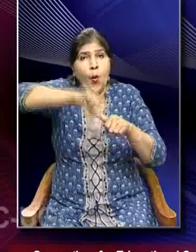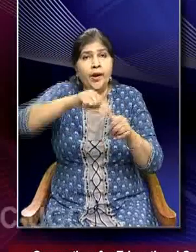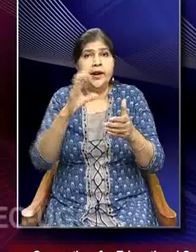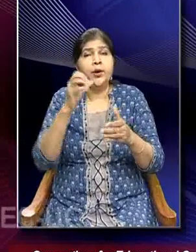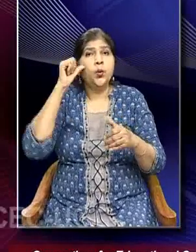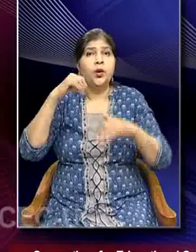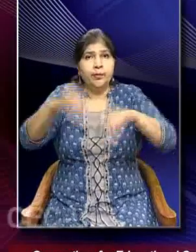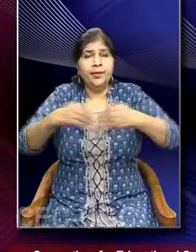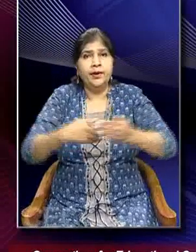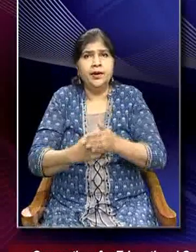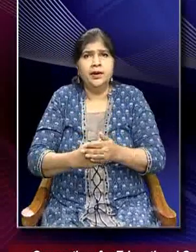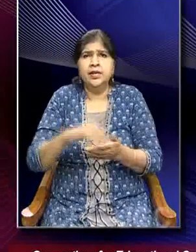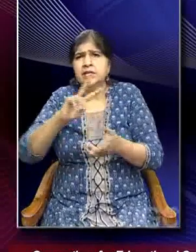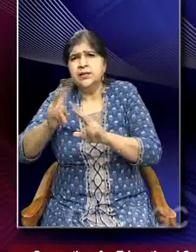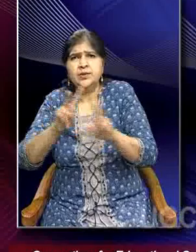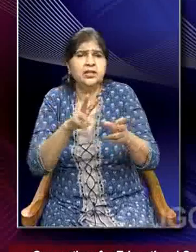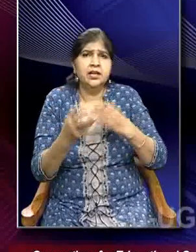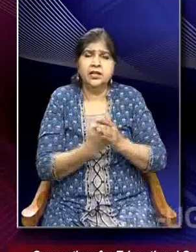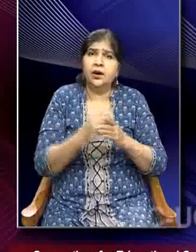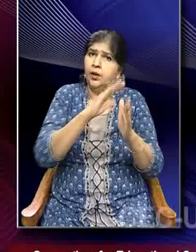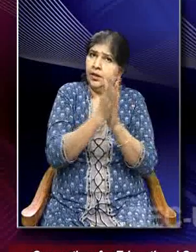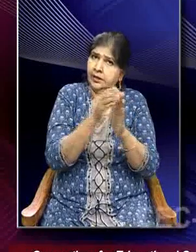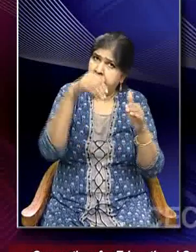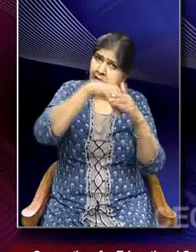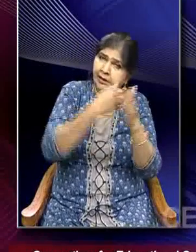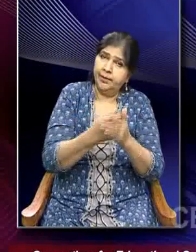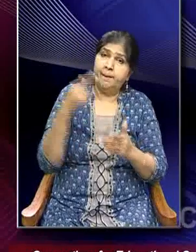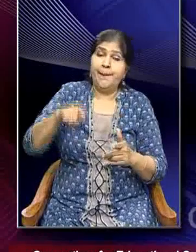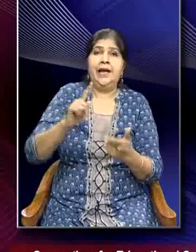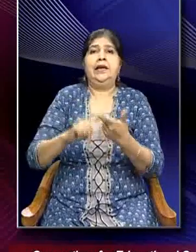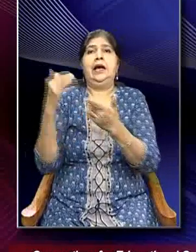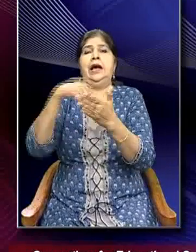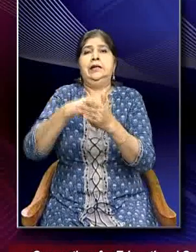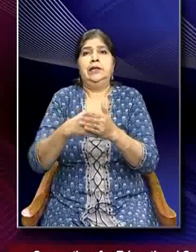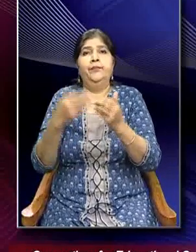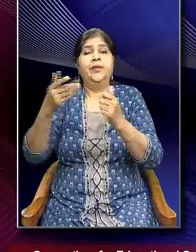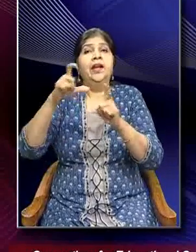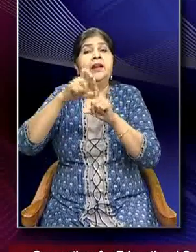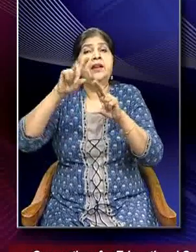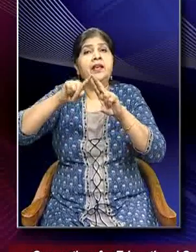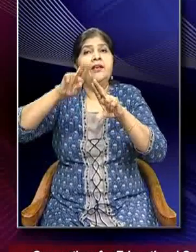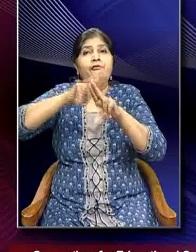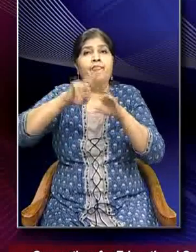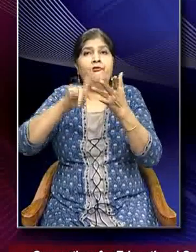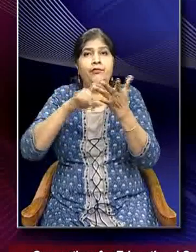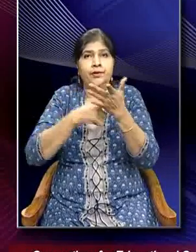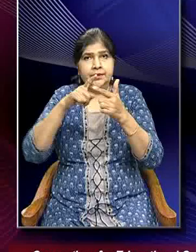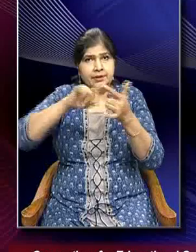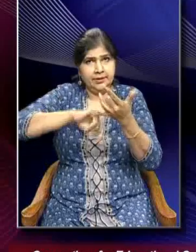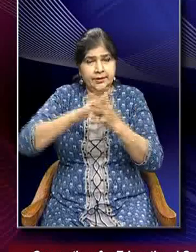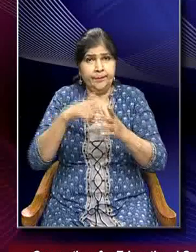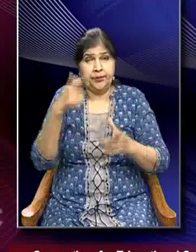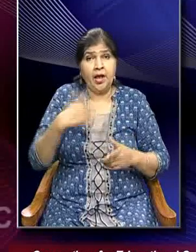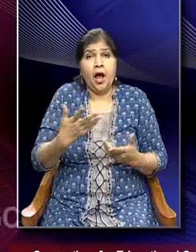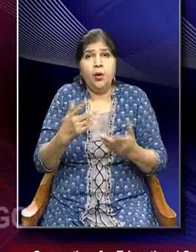desertification of land, all of them are important causes of deforestation. And they tell us that how human